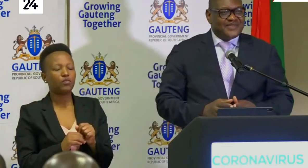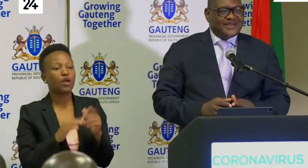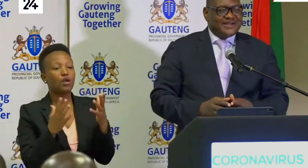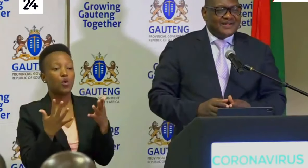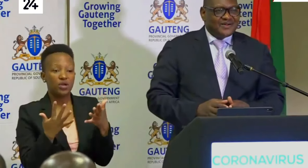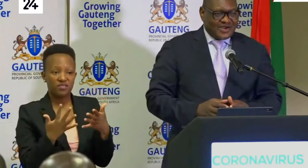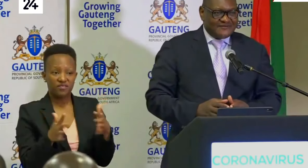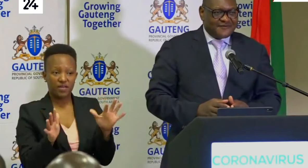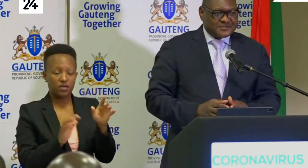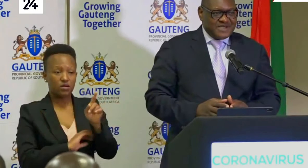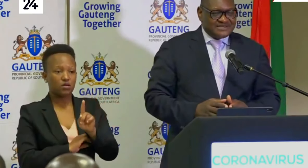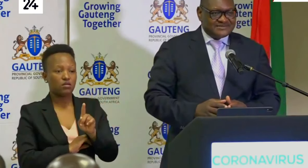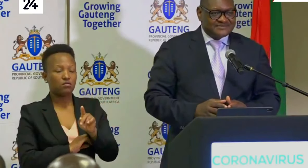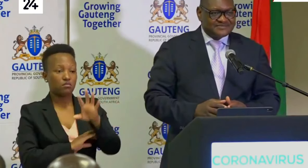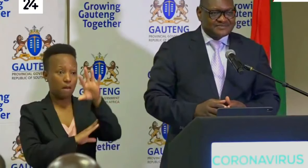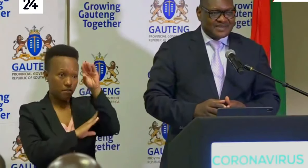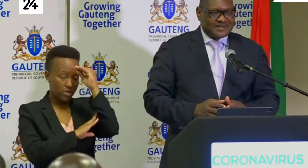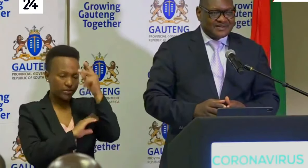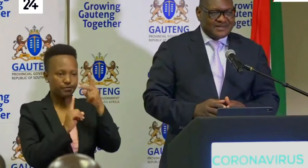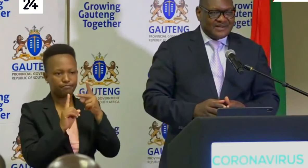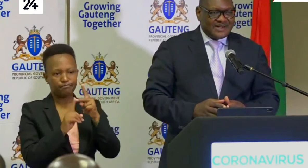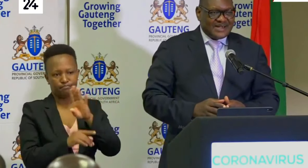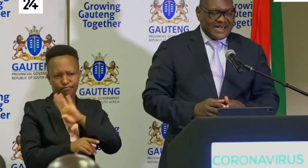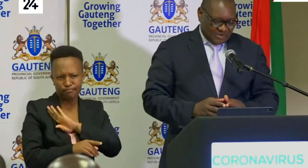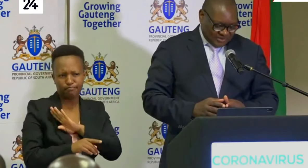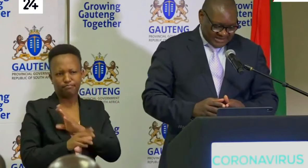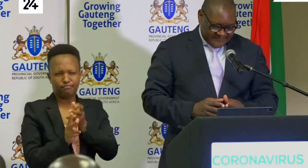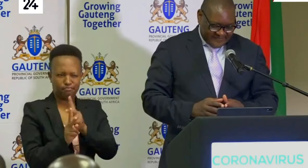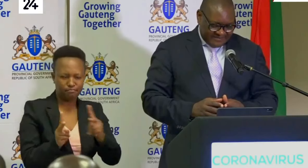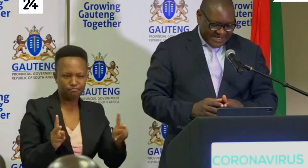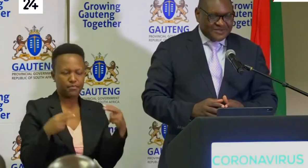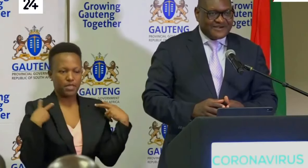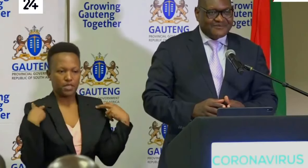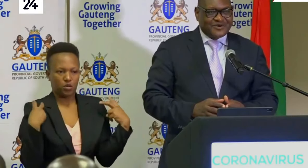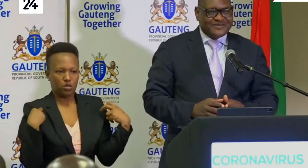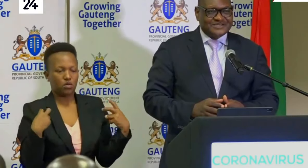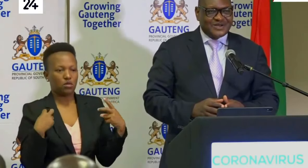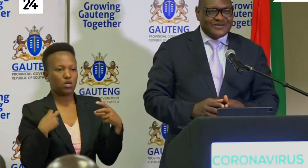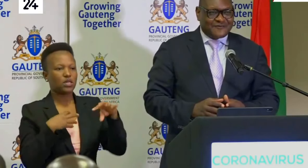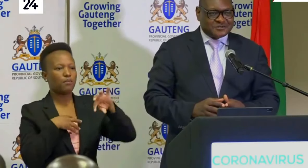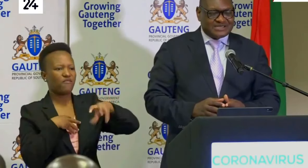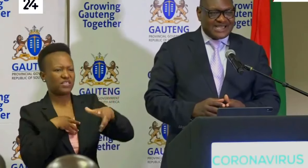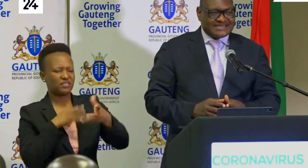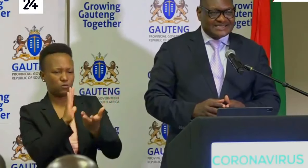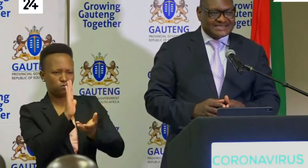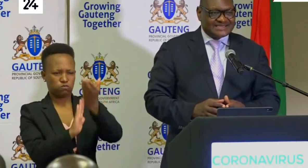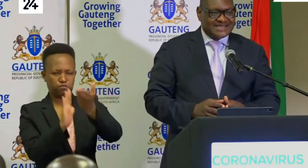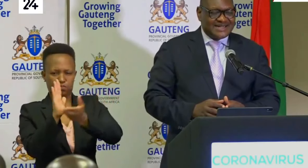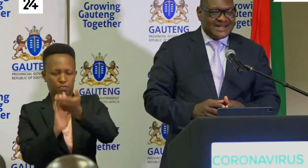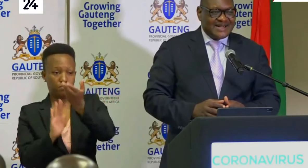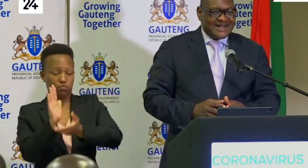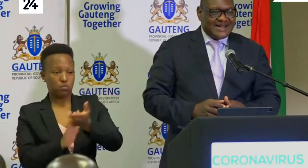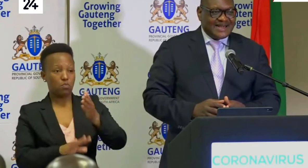law enforcement across the different parts of our province. Law enforcement agencies